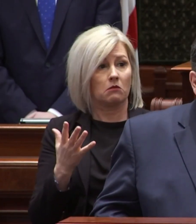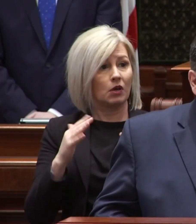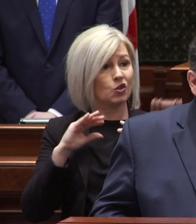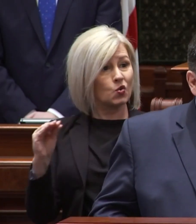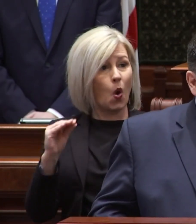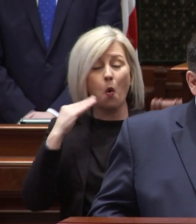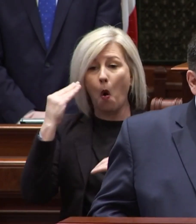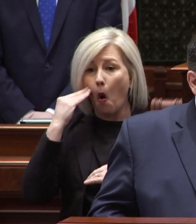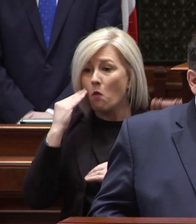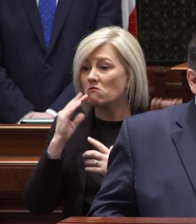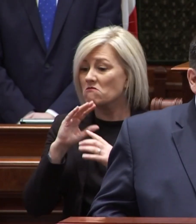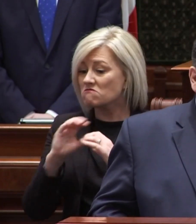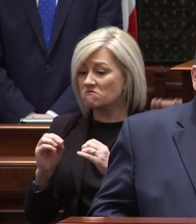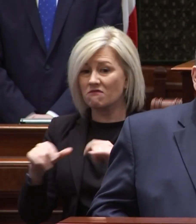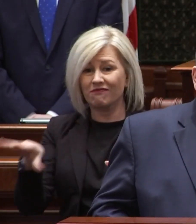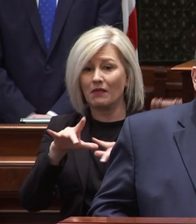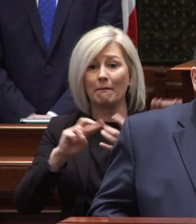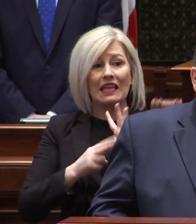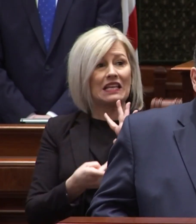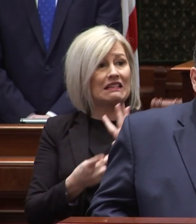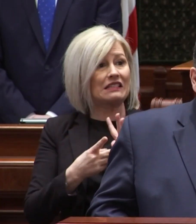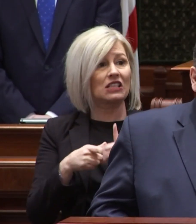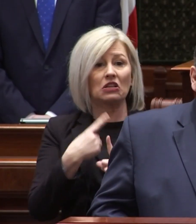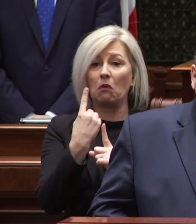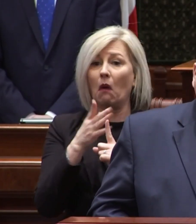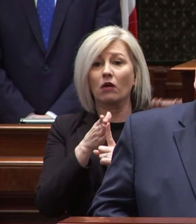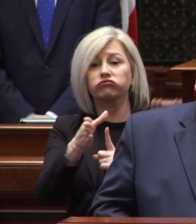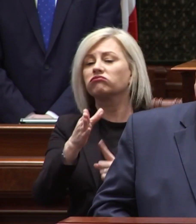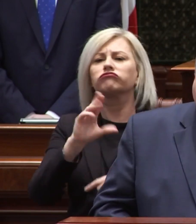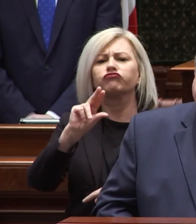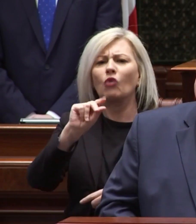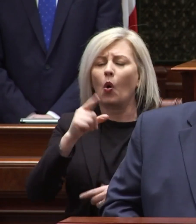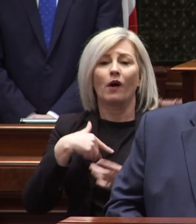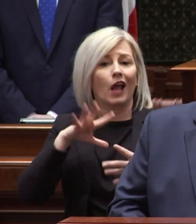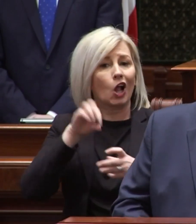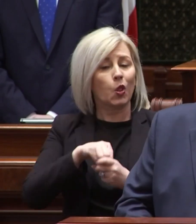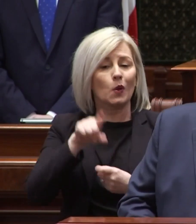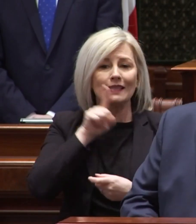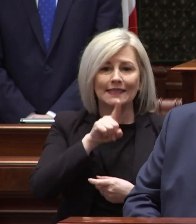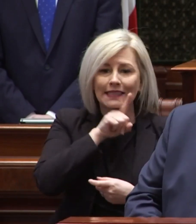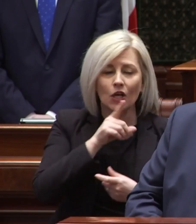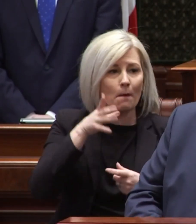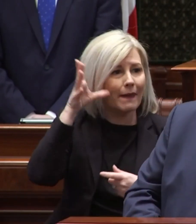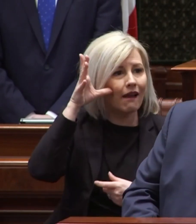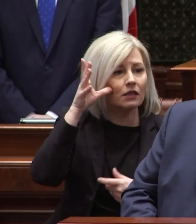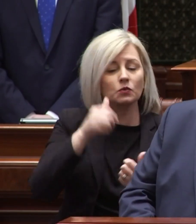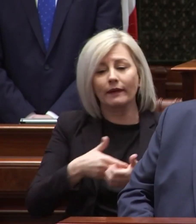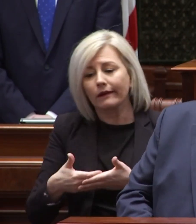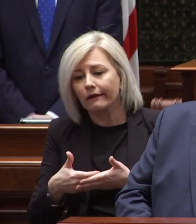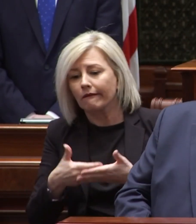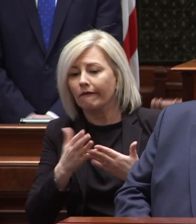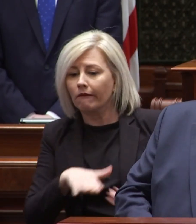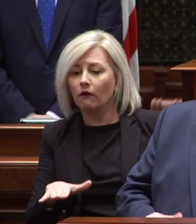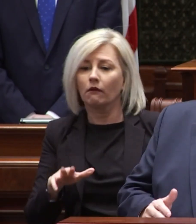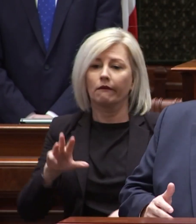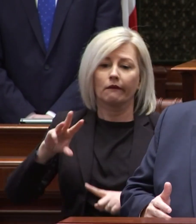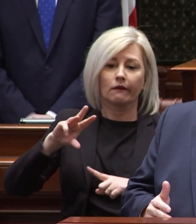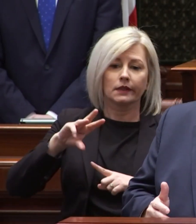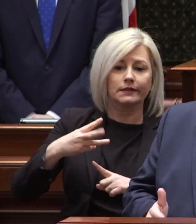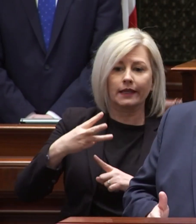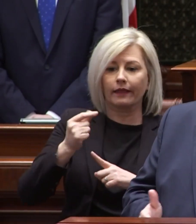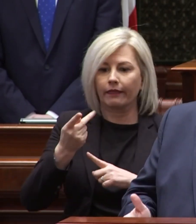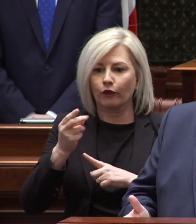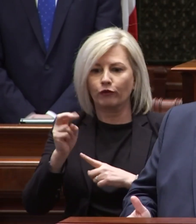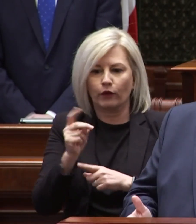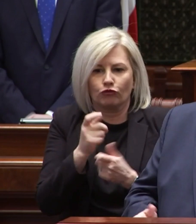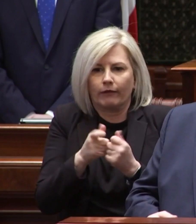home to go to are not homogenous they include single parents with infants and toddlers sixth graders trying to